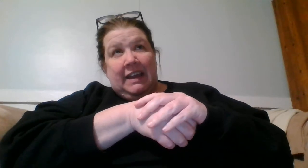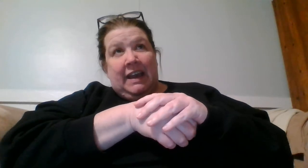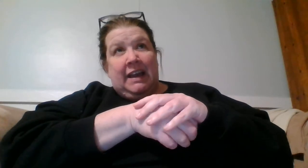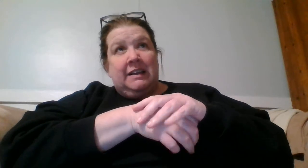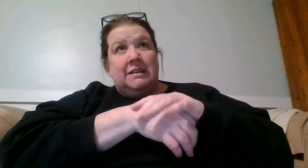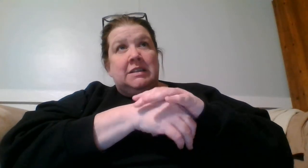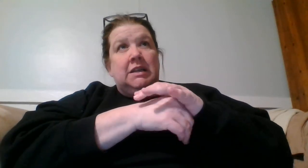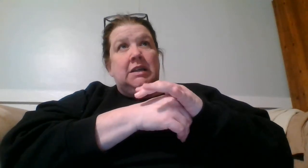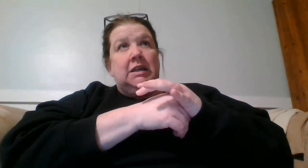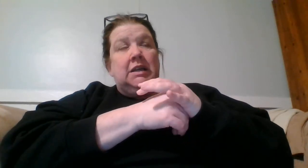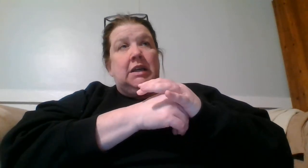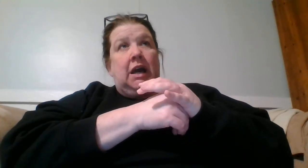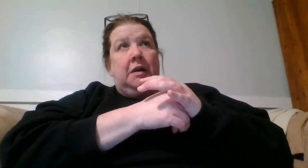and, um,